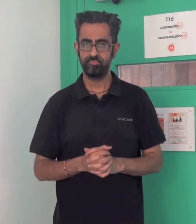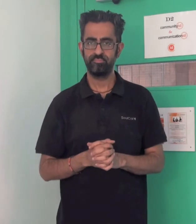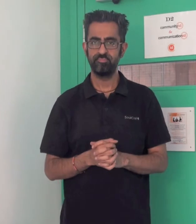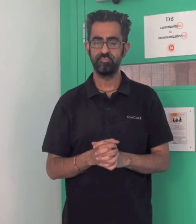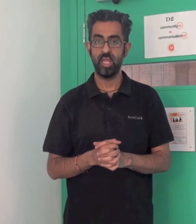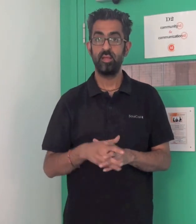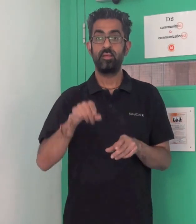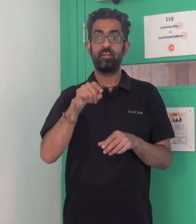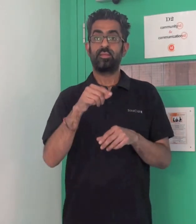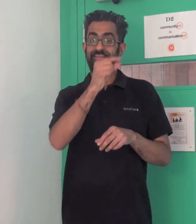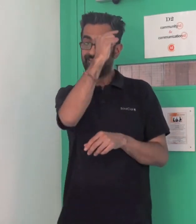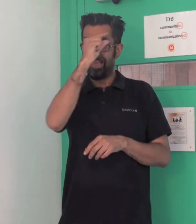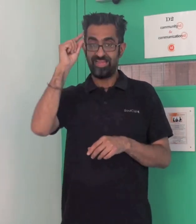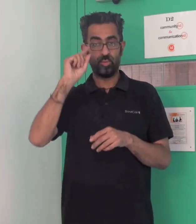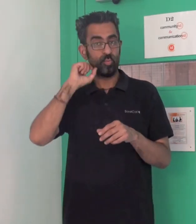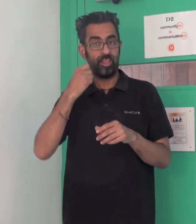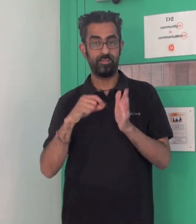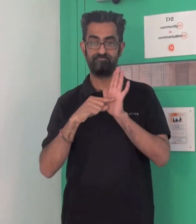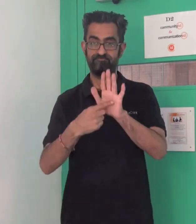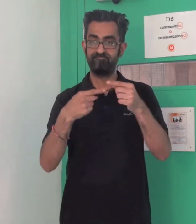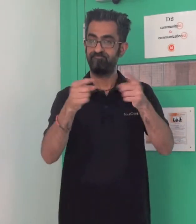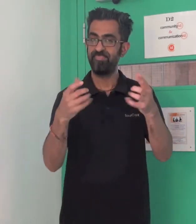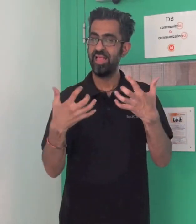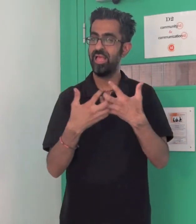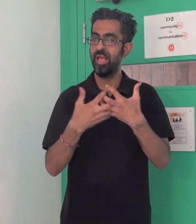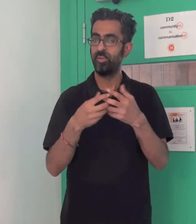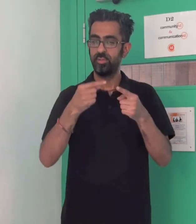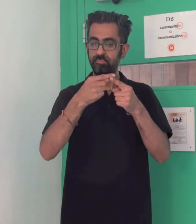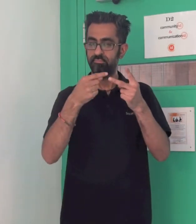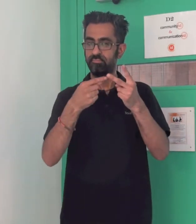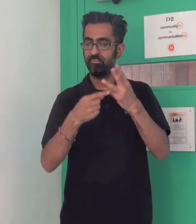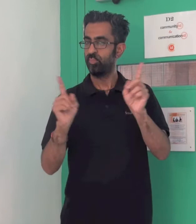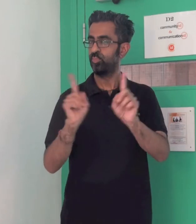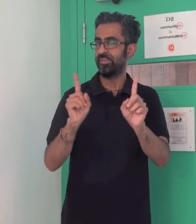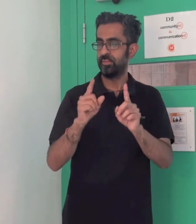Yourself and it's aimed at interpreters who want to protect their bookings and their sources of income.